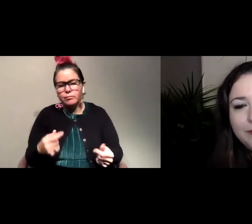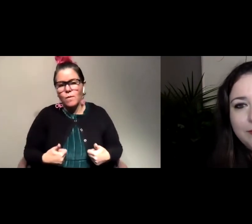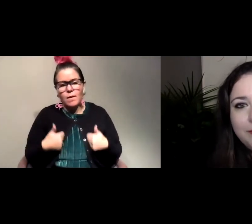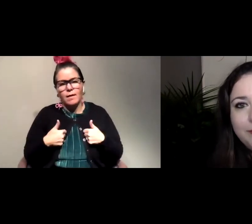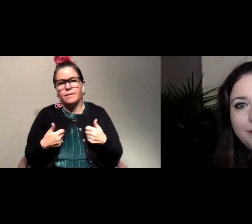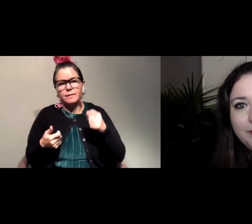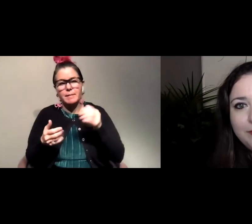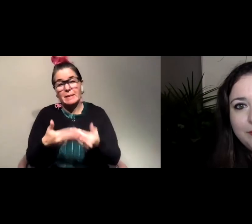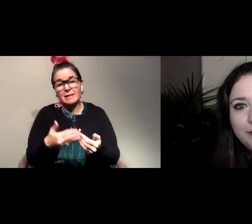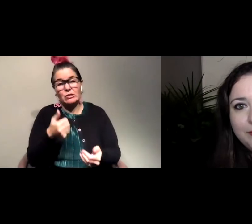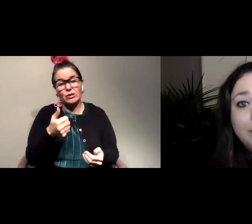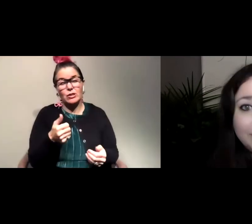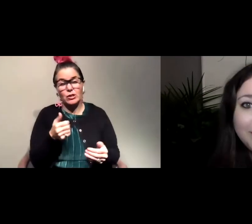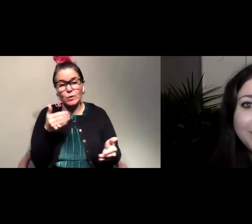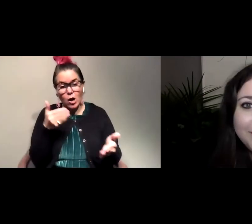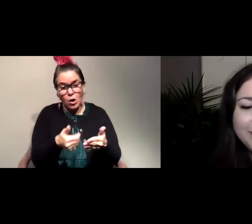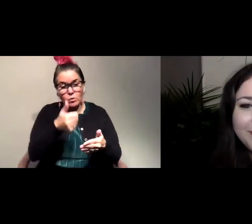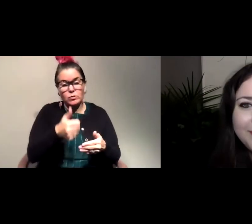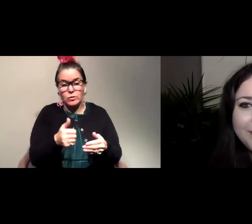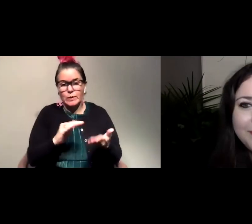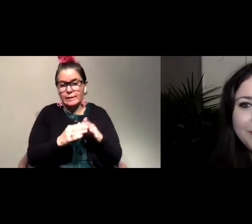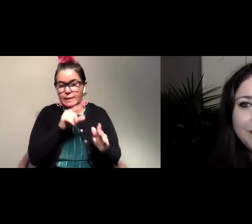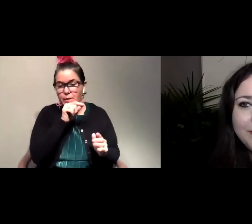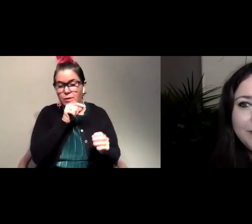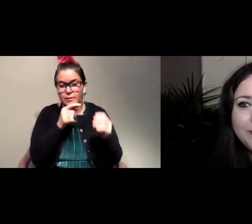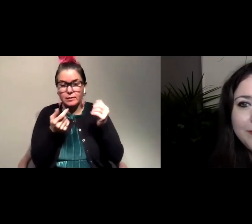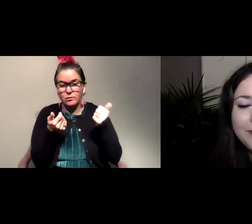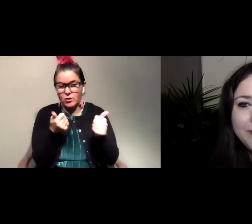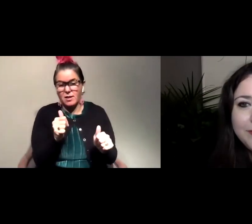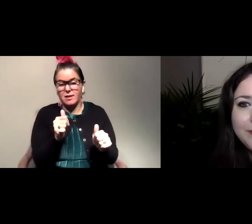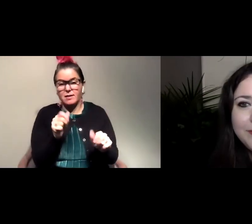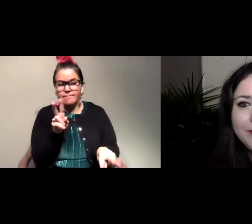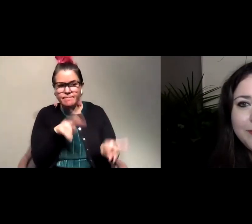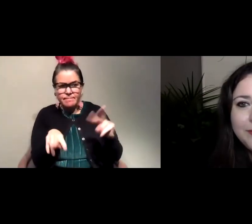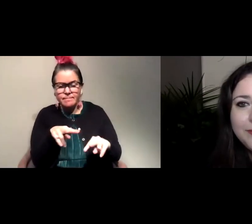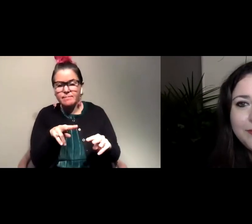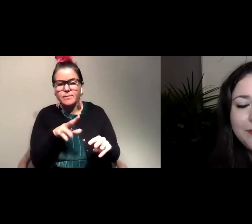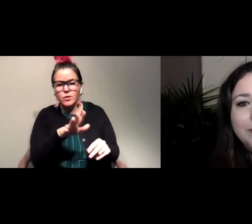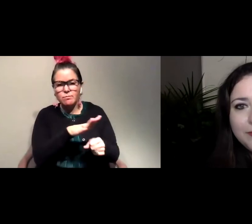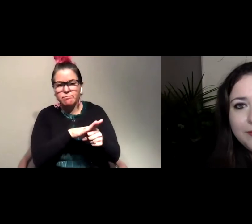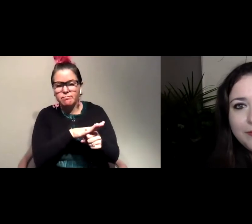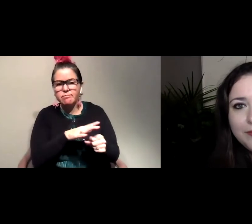it can be easier to get closer to them. Um, so you can try looking at the birds in your neighborhood.